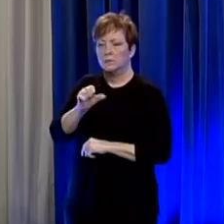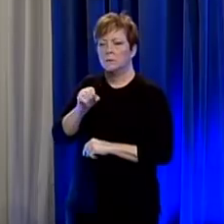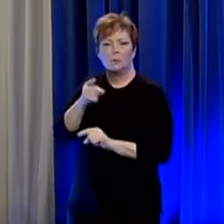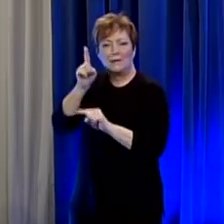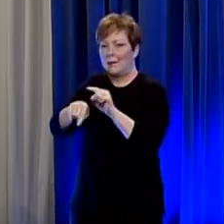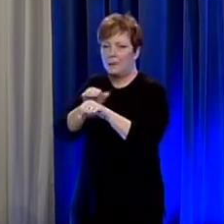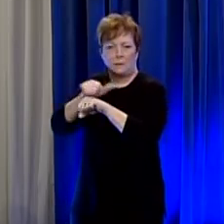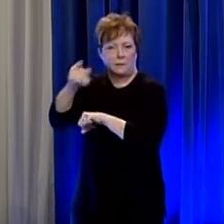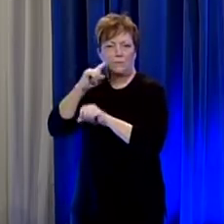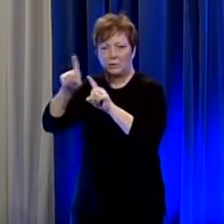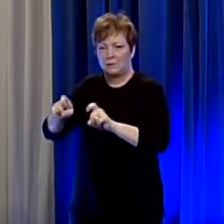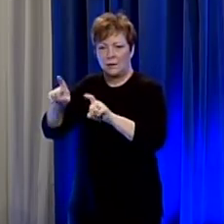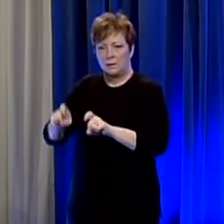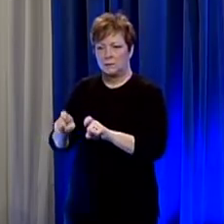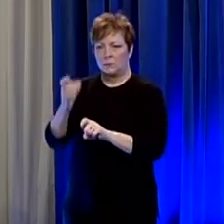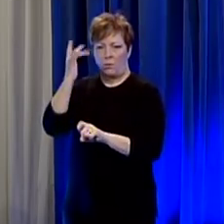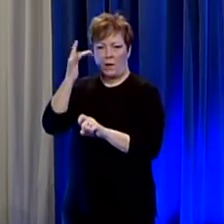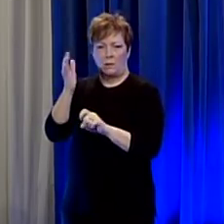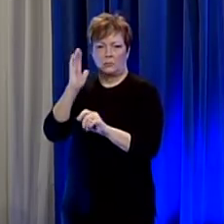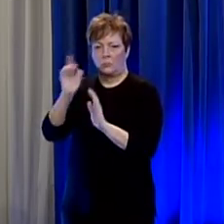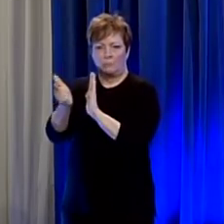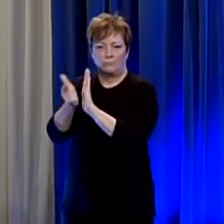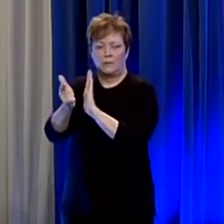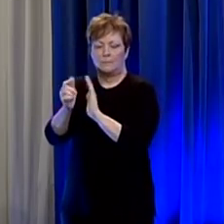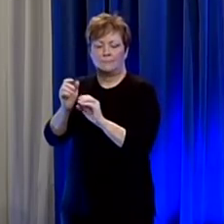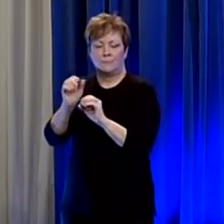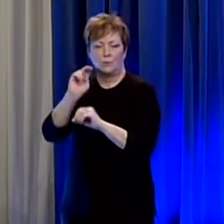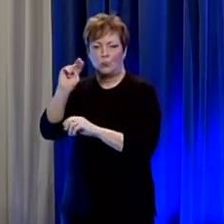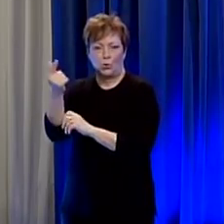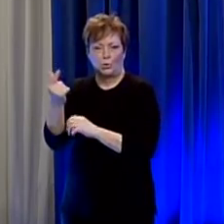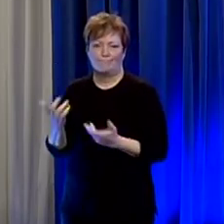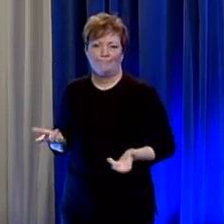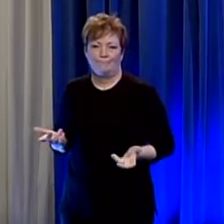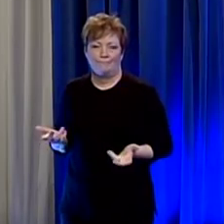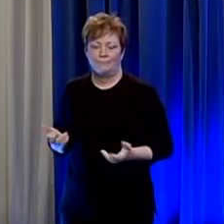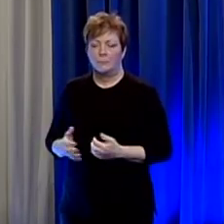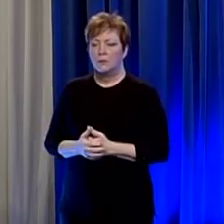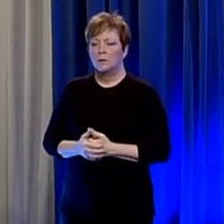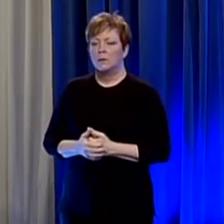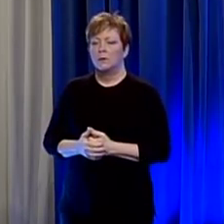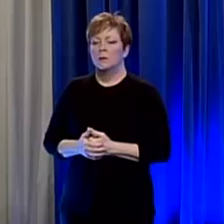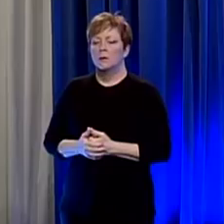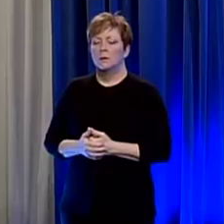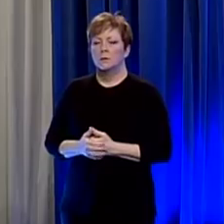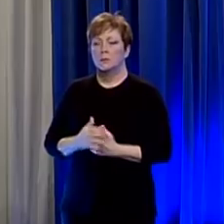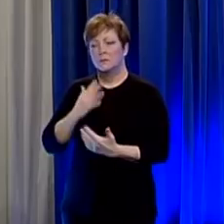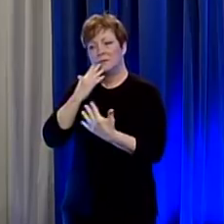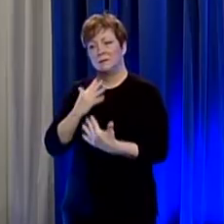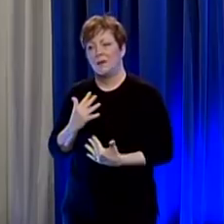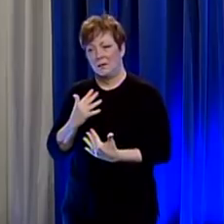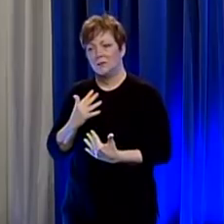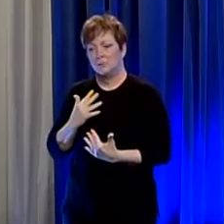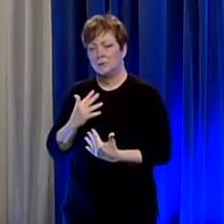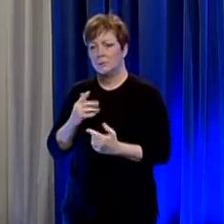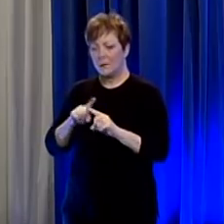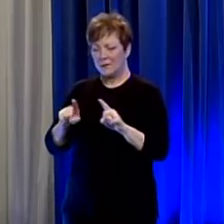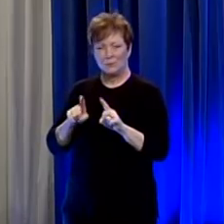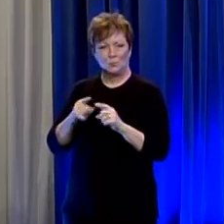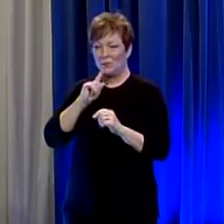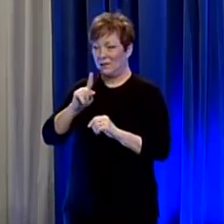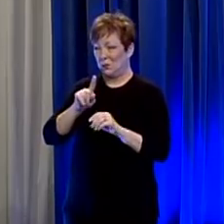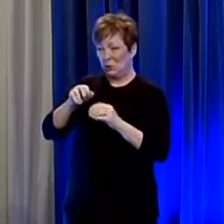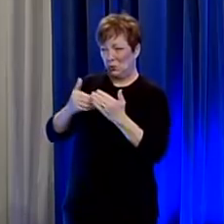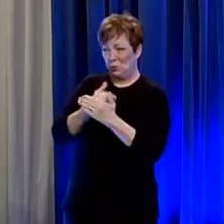for testing the results wouldn't have been valid had we run those samples and so it was very unfortunate you know this is a new test for